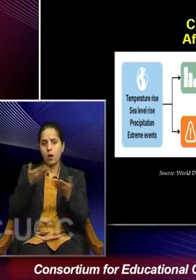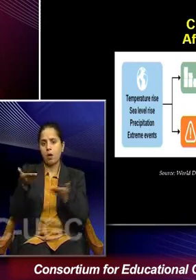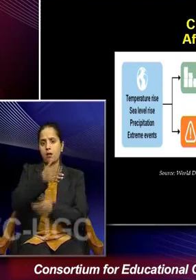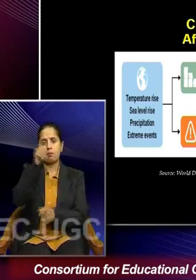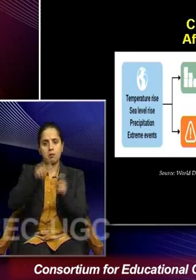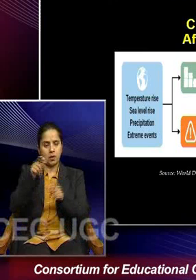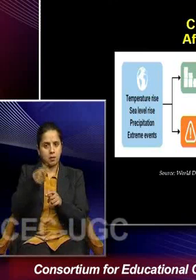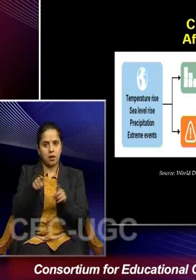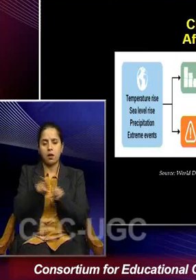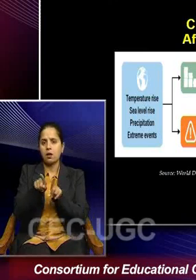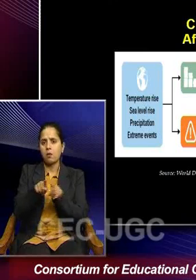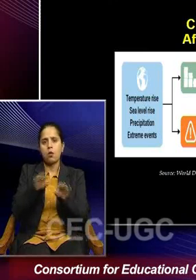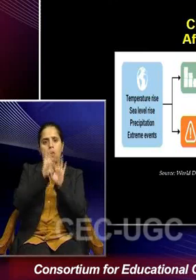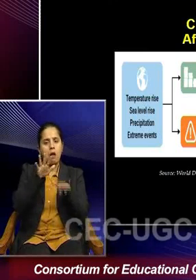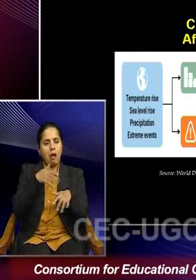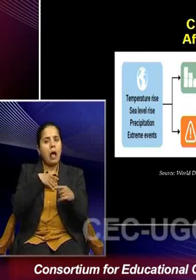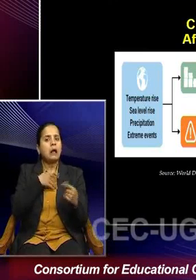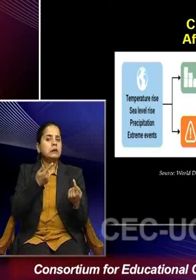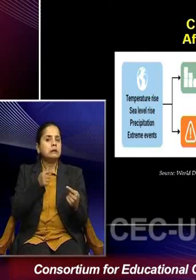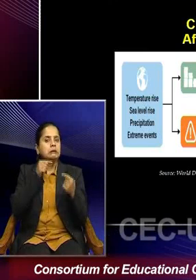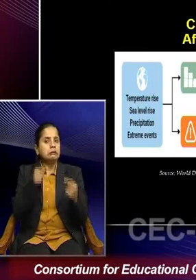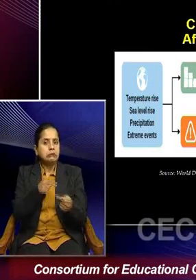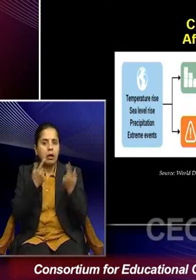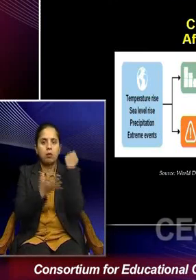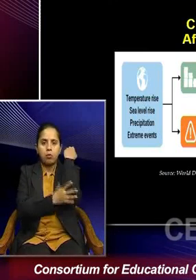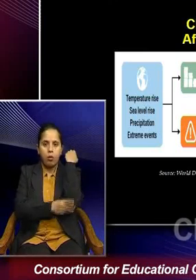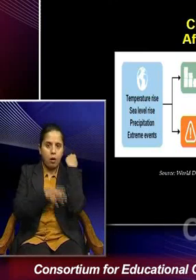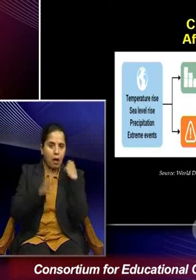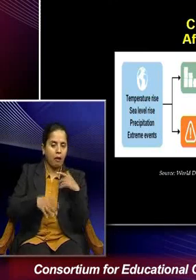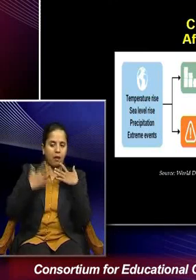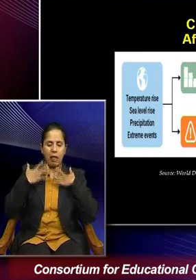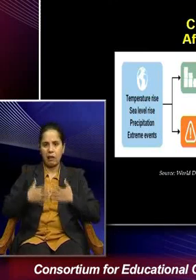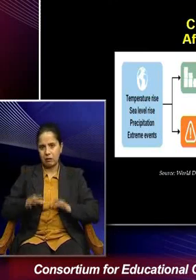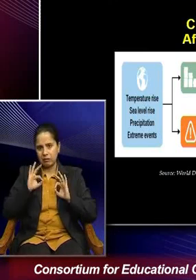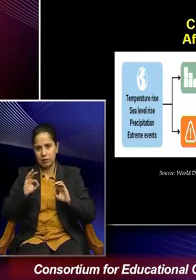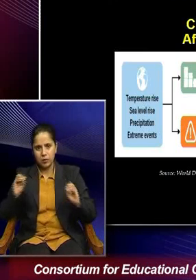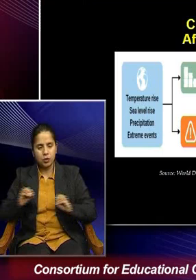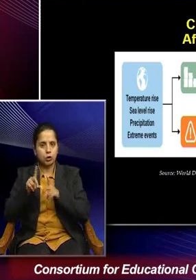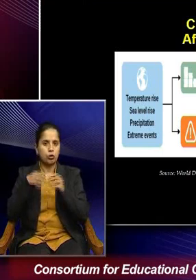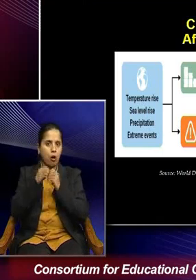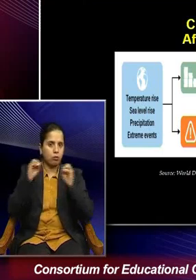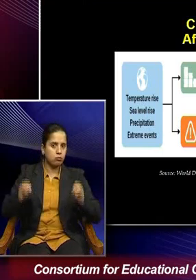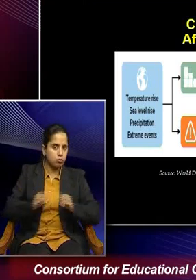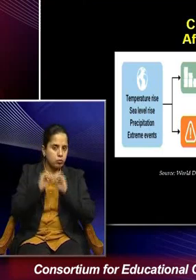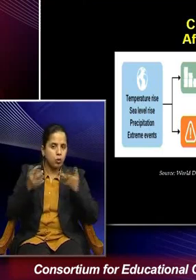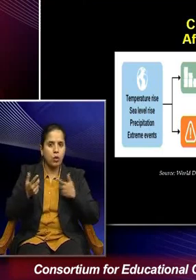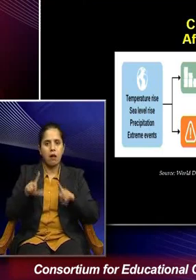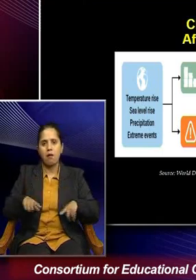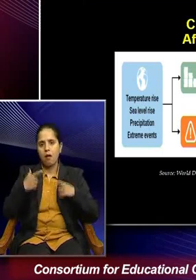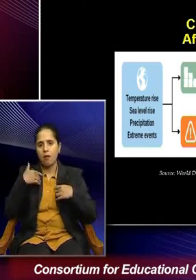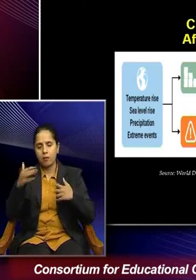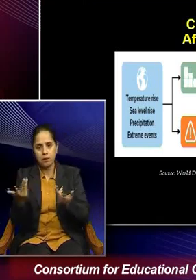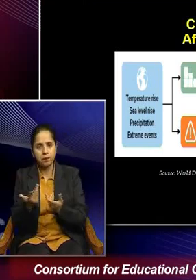which is already struggling with, you know, poverty, poor health, job insecurity, livelihood insecurity, gender